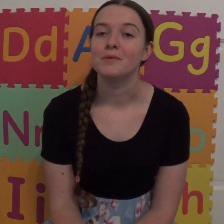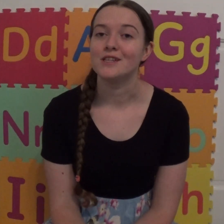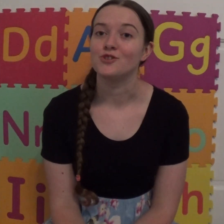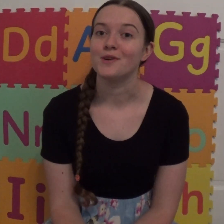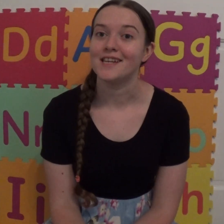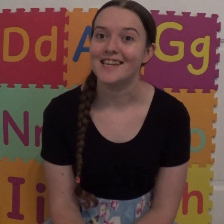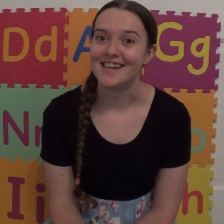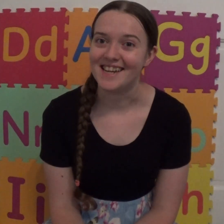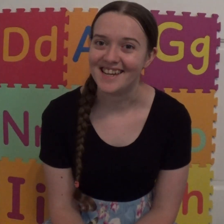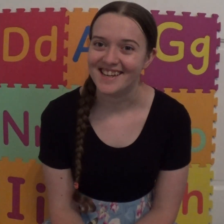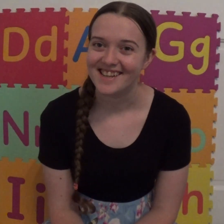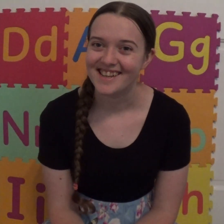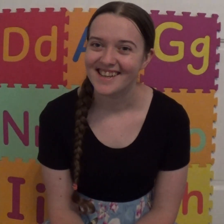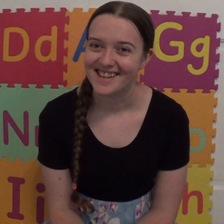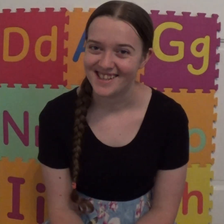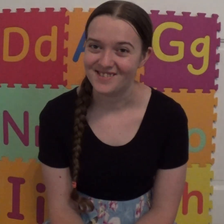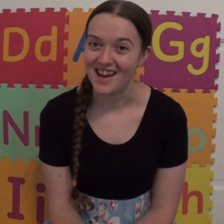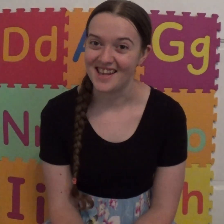enjoy eating. Ready?